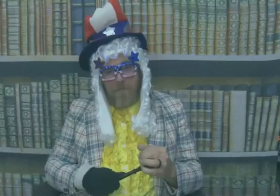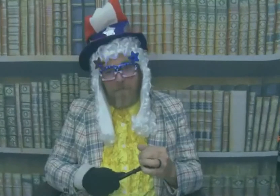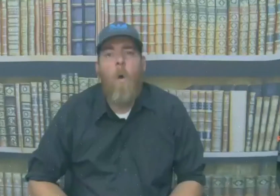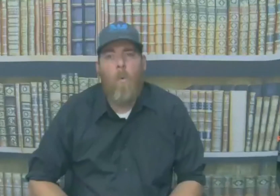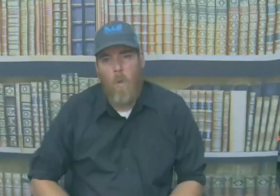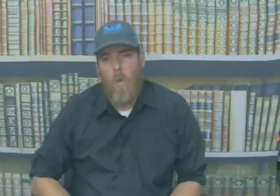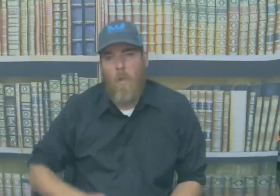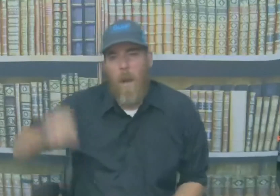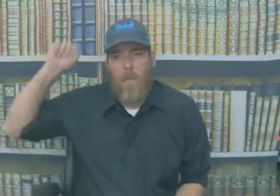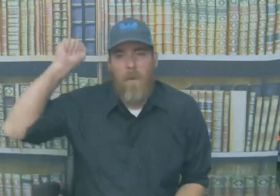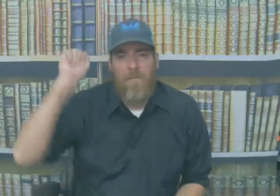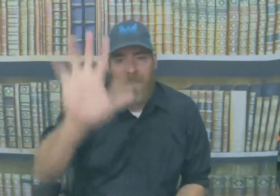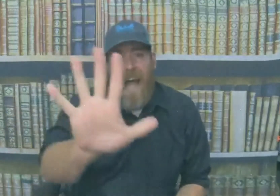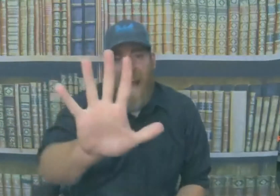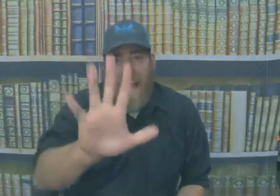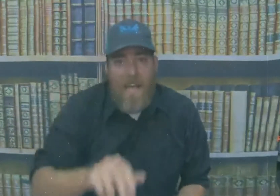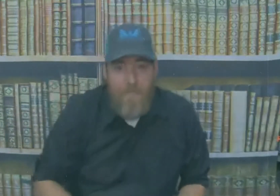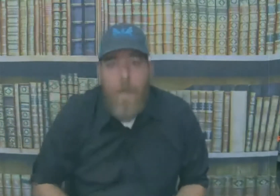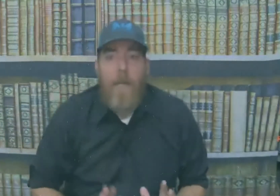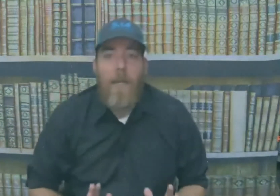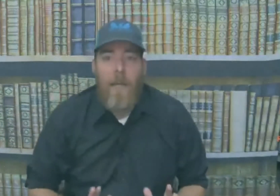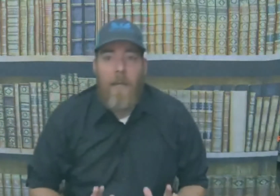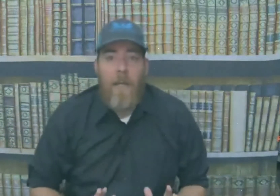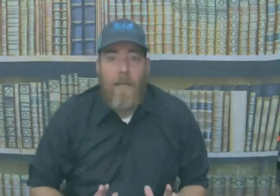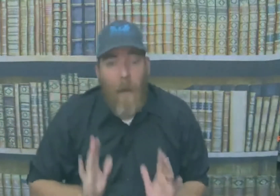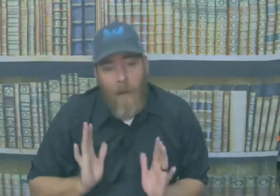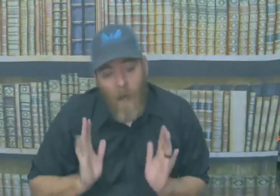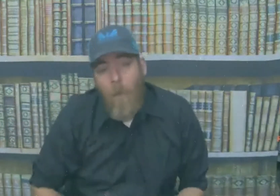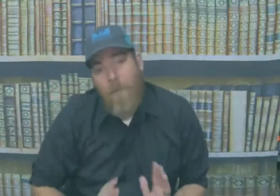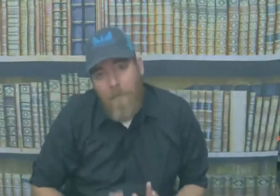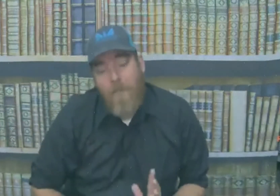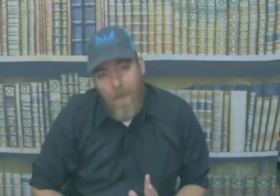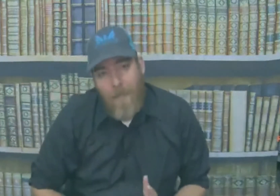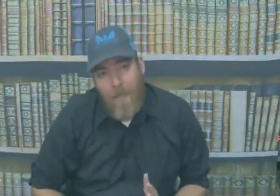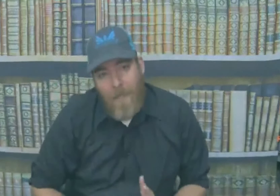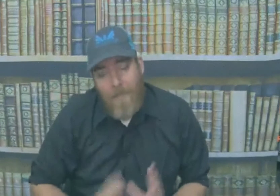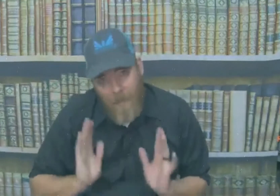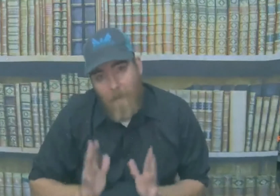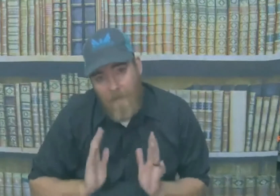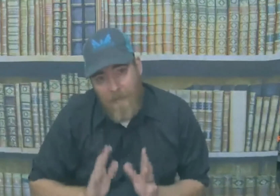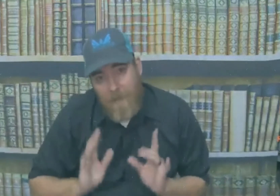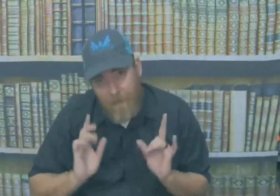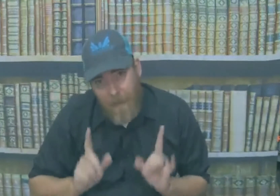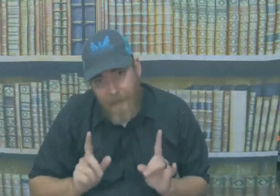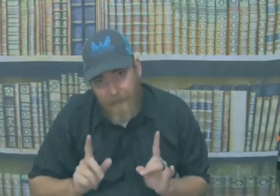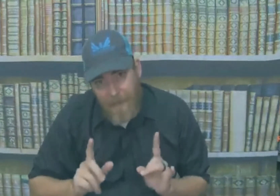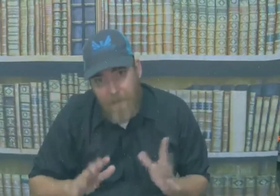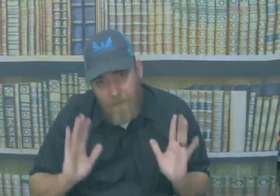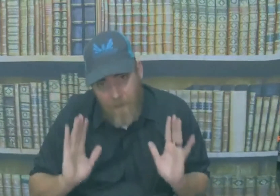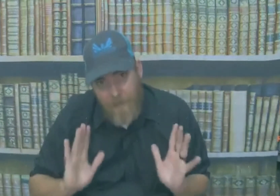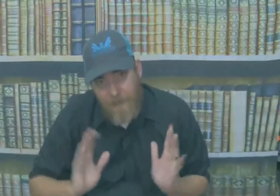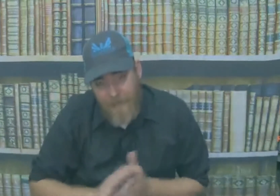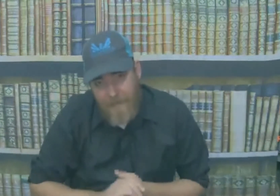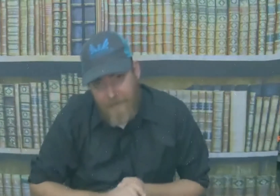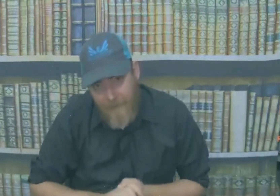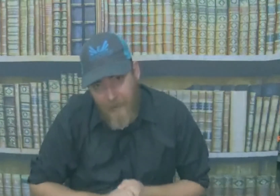rule number five now I hope that this one is common sense but just in case it's not